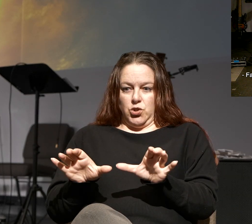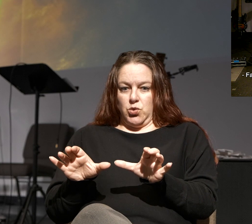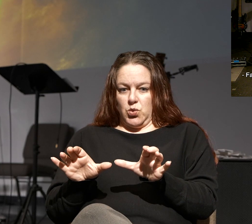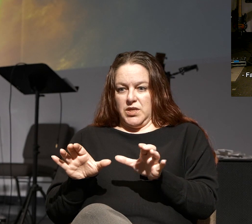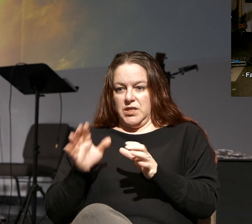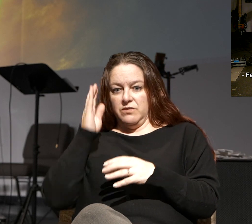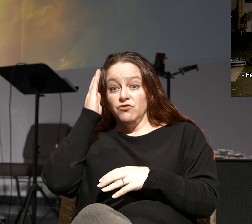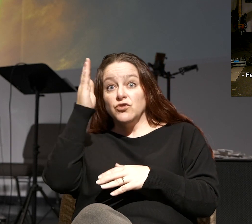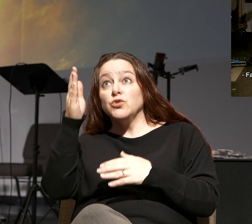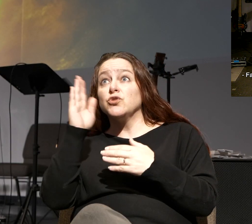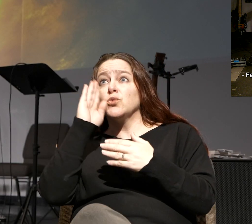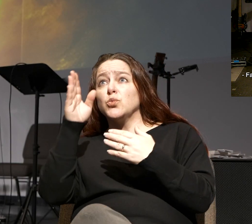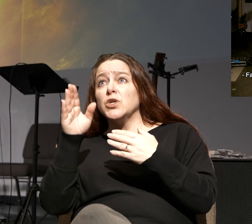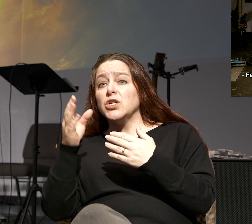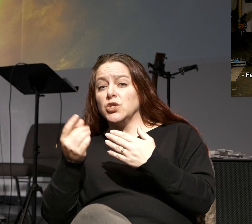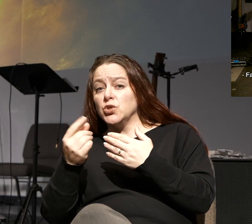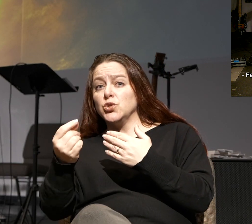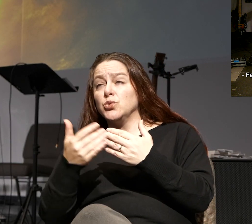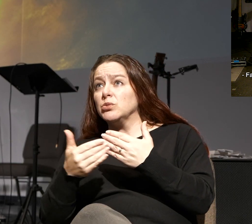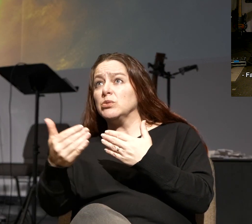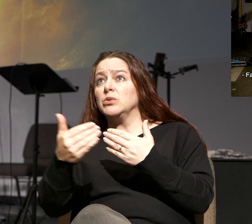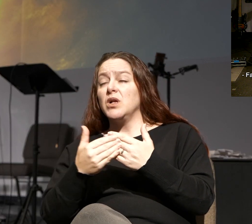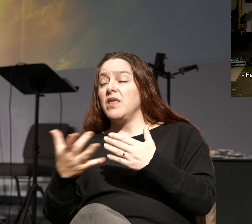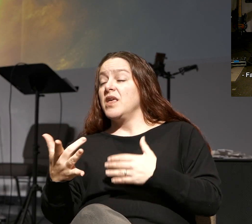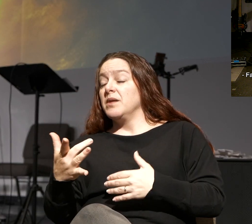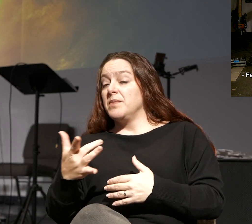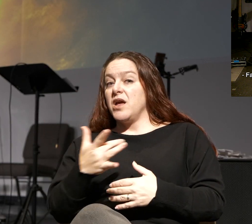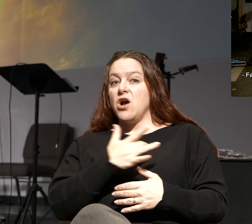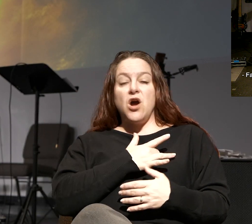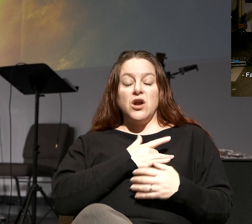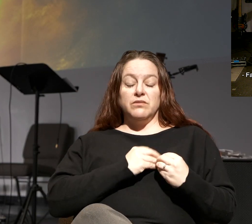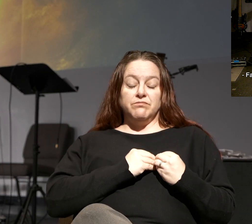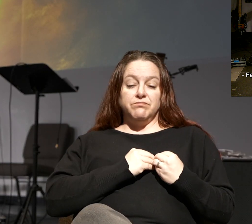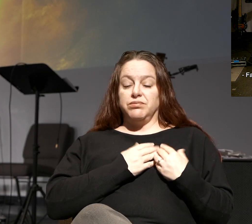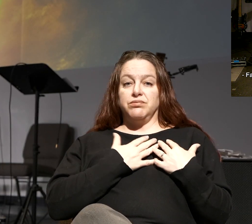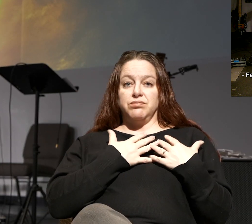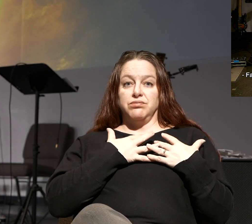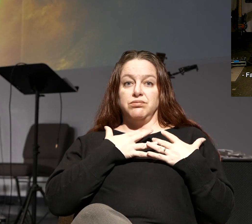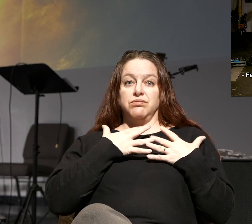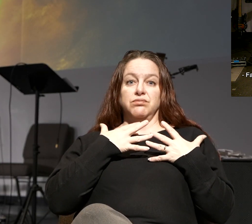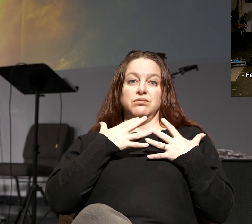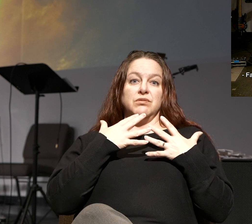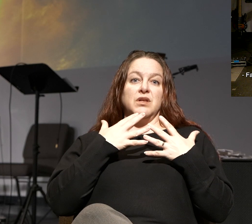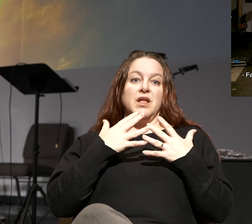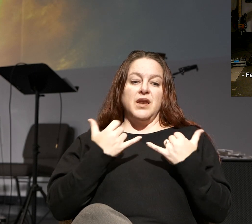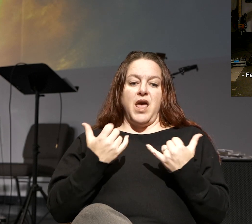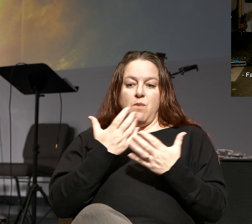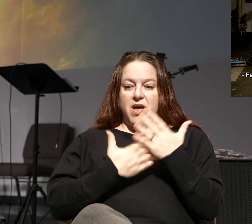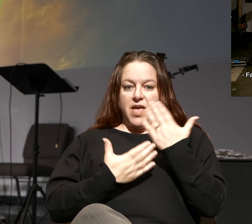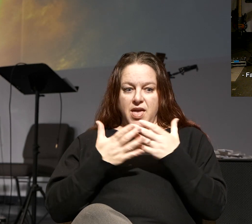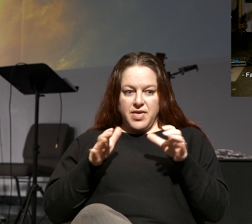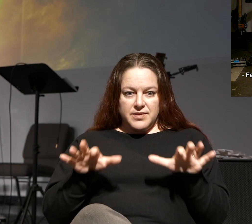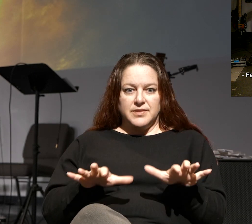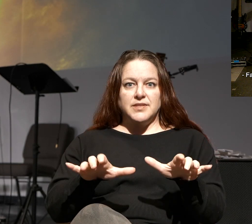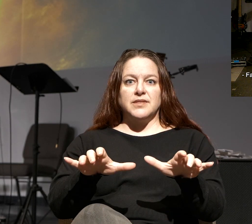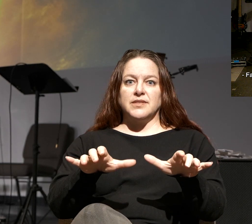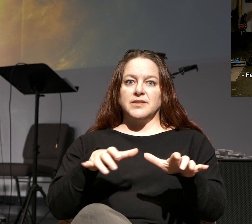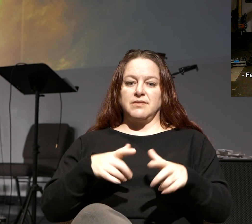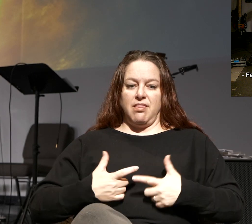do in my life until it ignites my heart and works its way out into my hands, my actions.